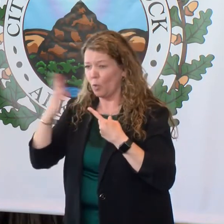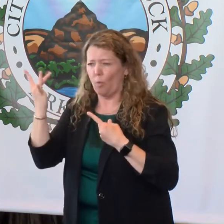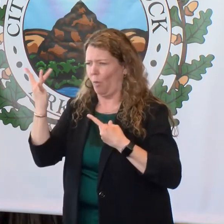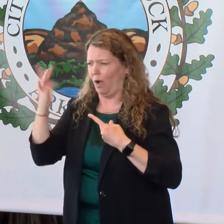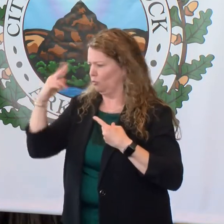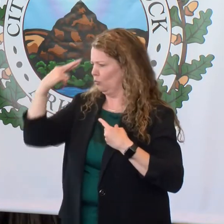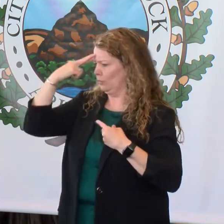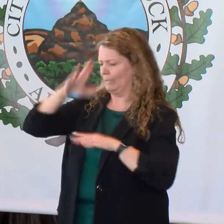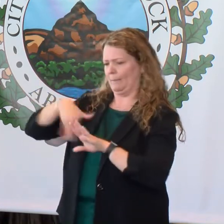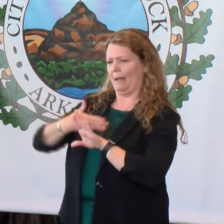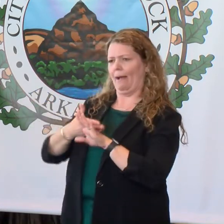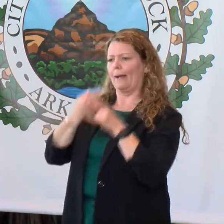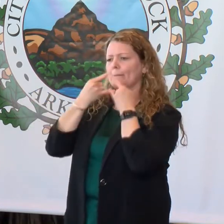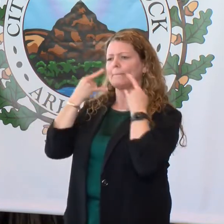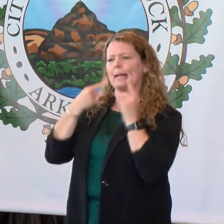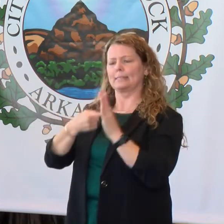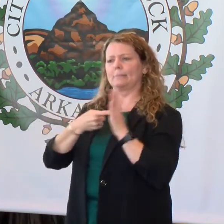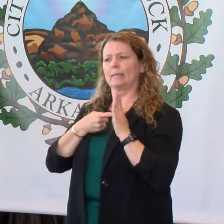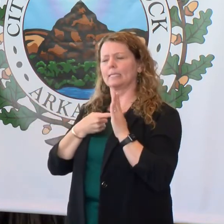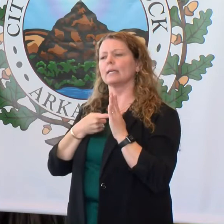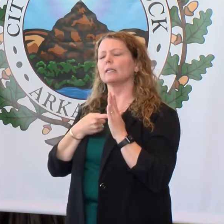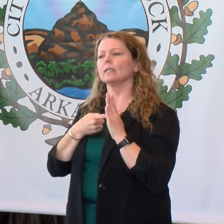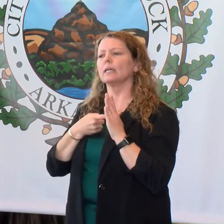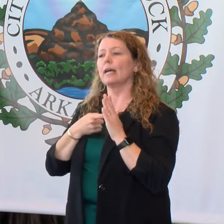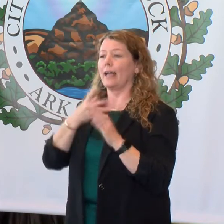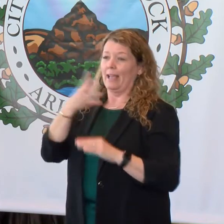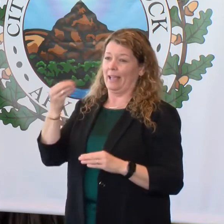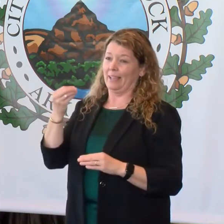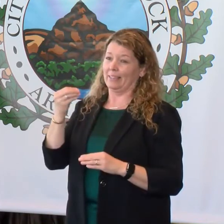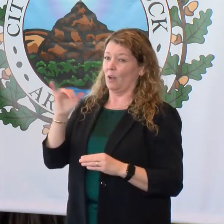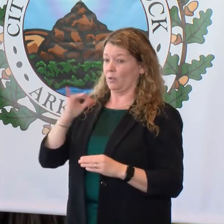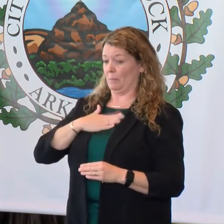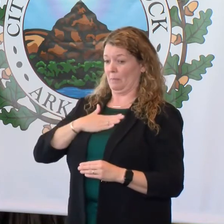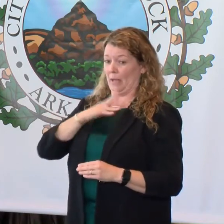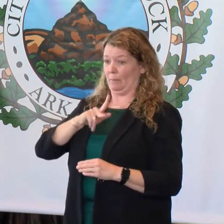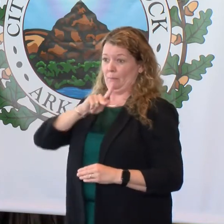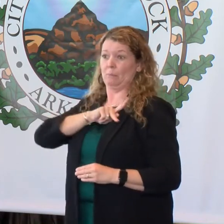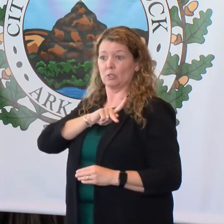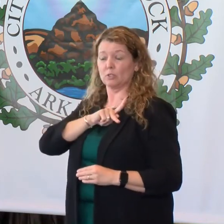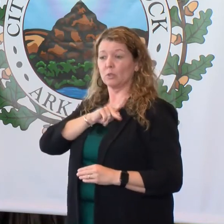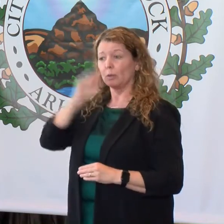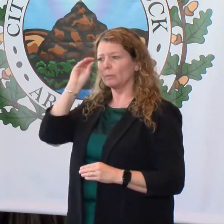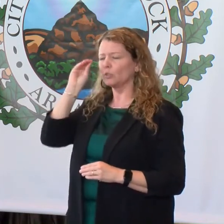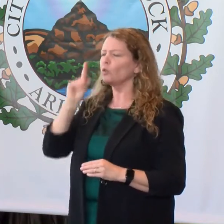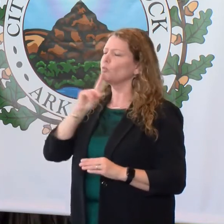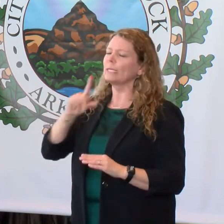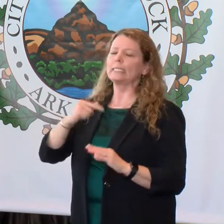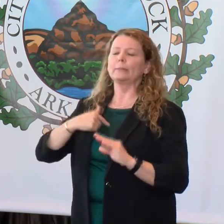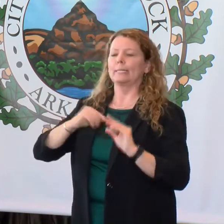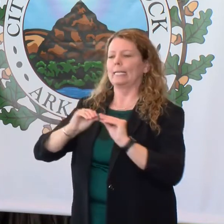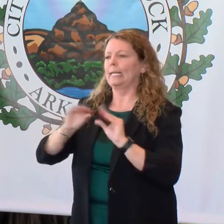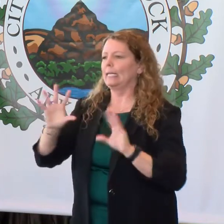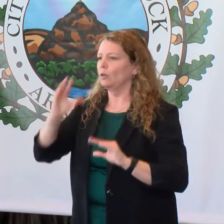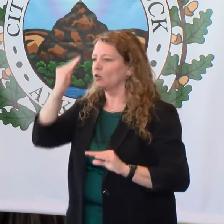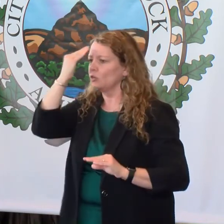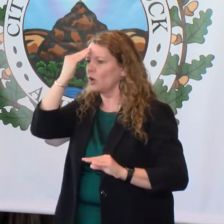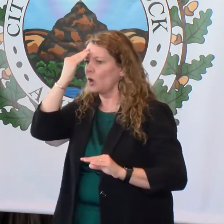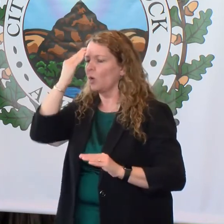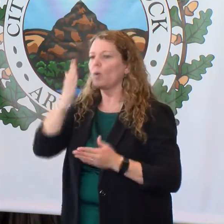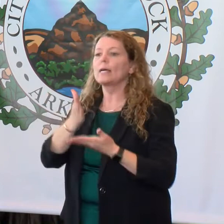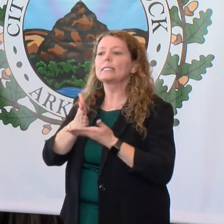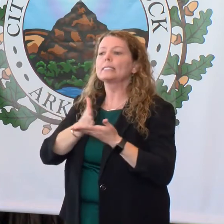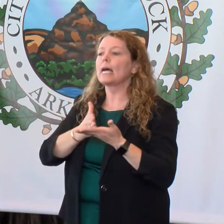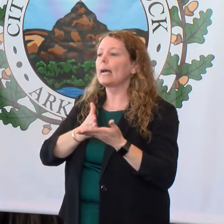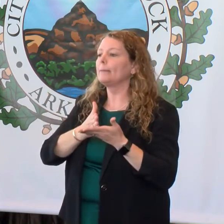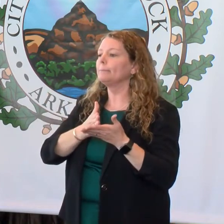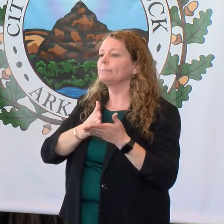it. And first and foremost, just from a personal standpoint, we clearly know there are individuals that may not